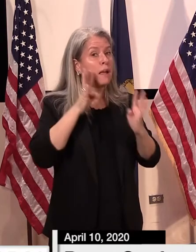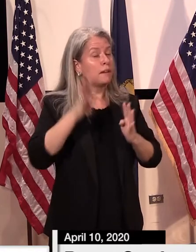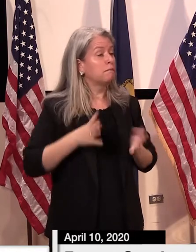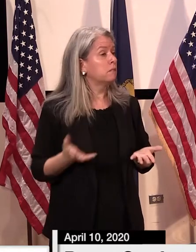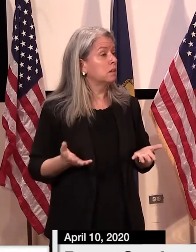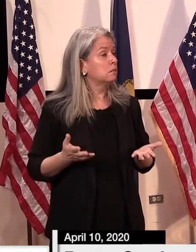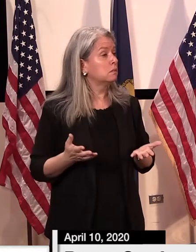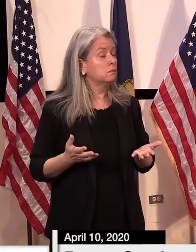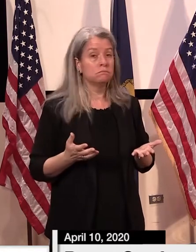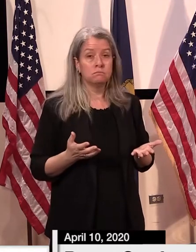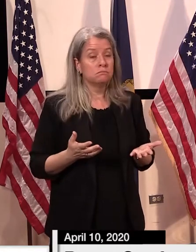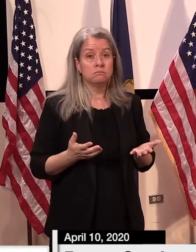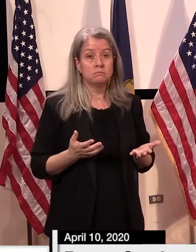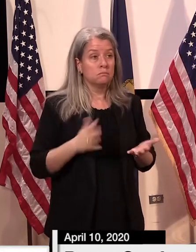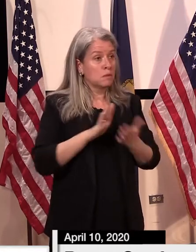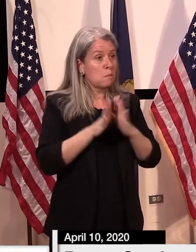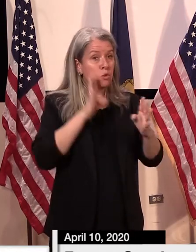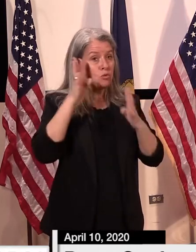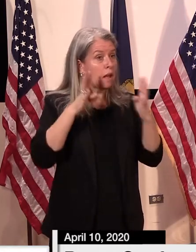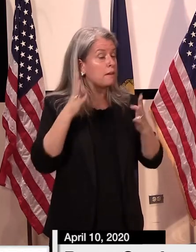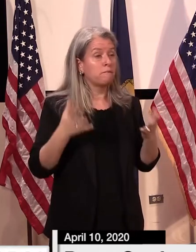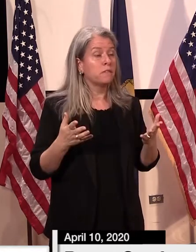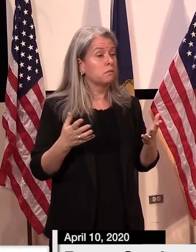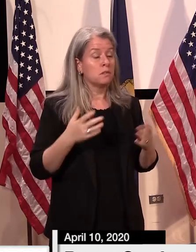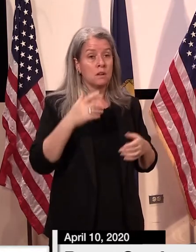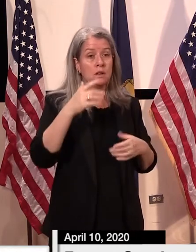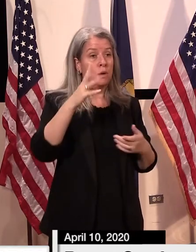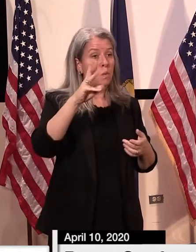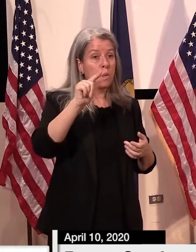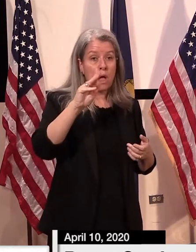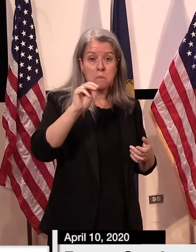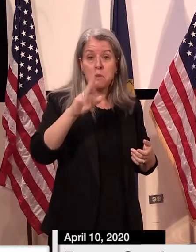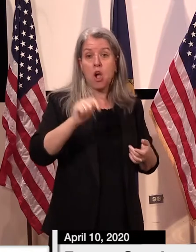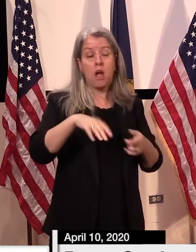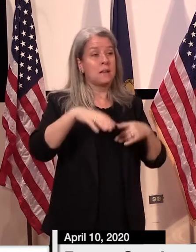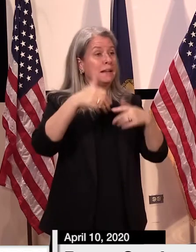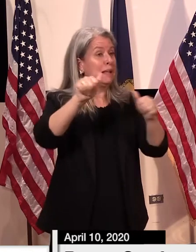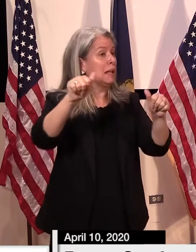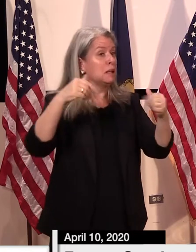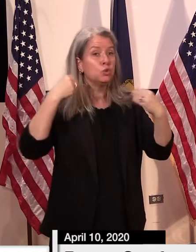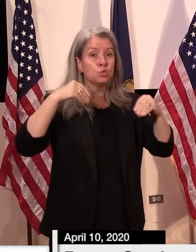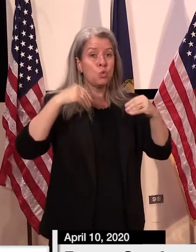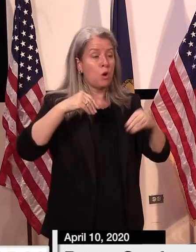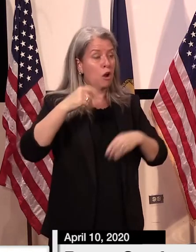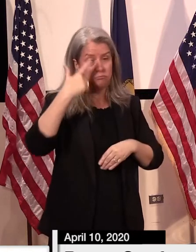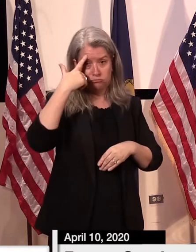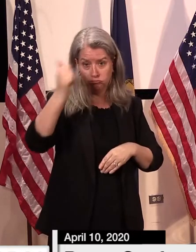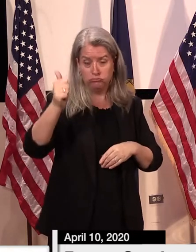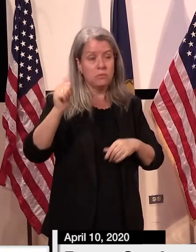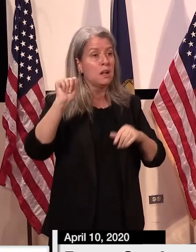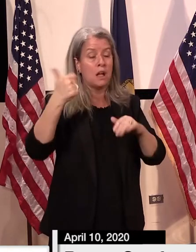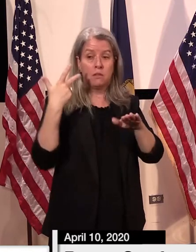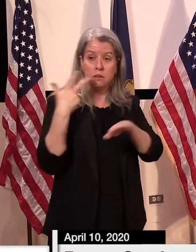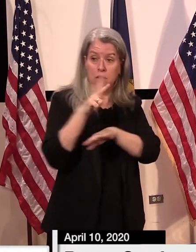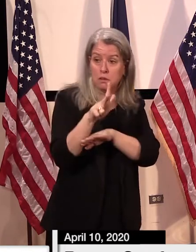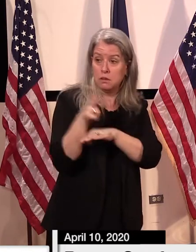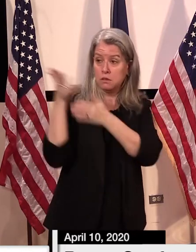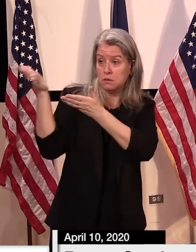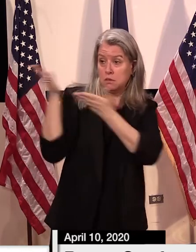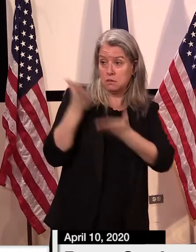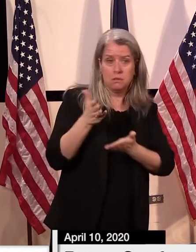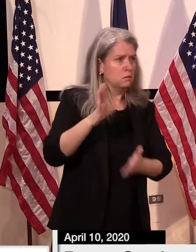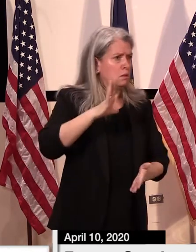for retail. If it's a Walmart or any retail operation that can provide curbside service,